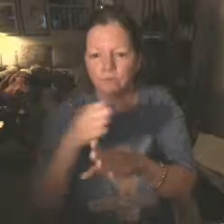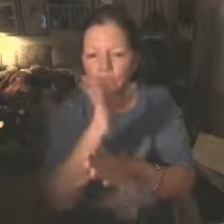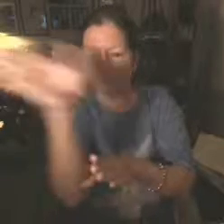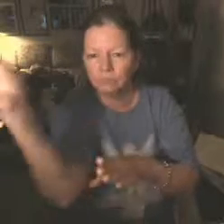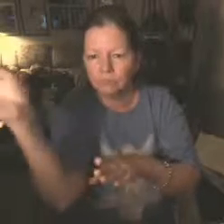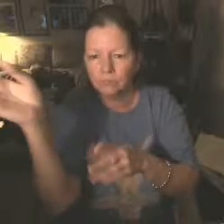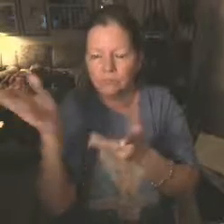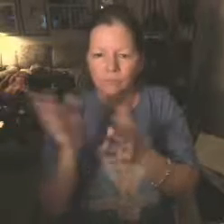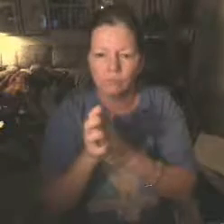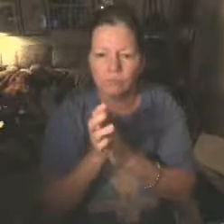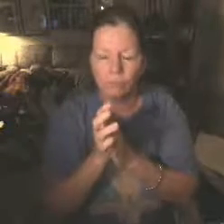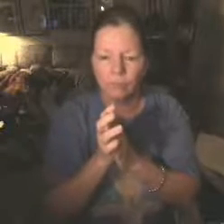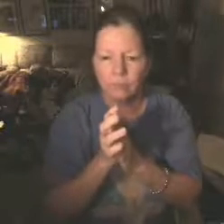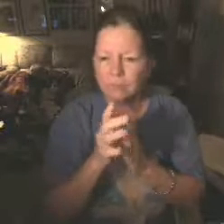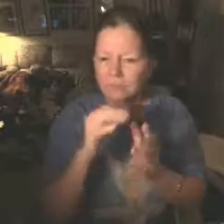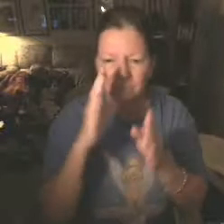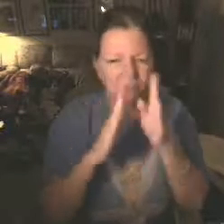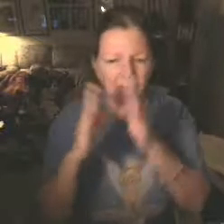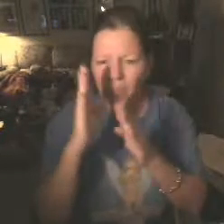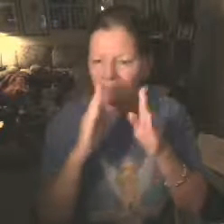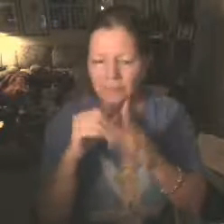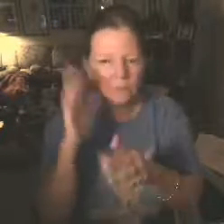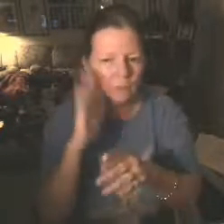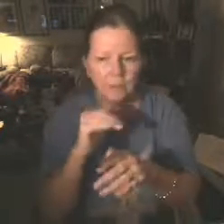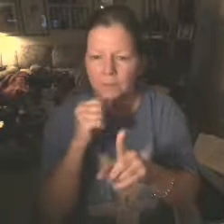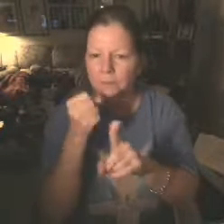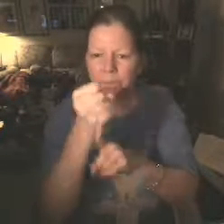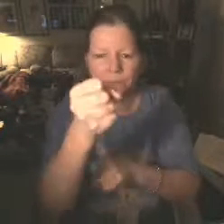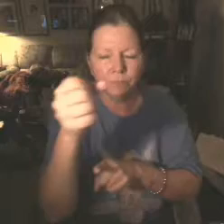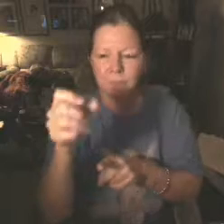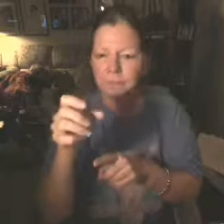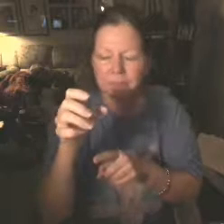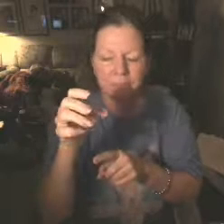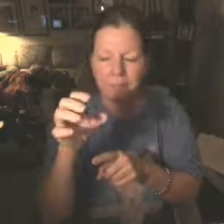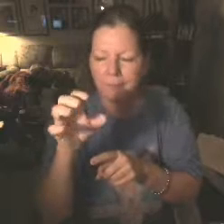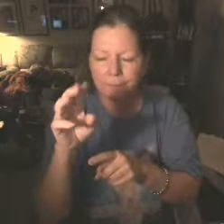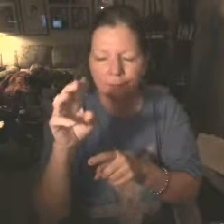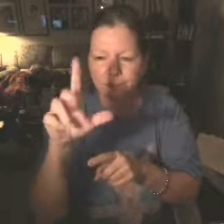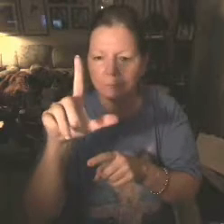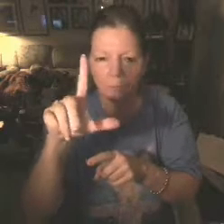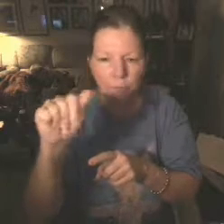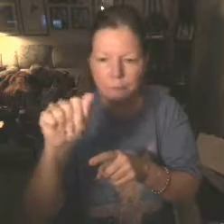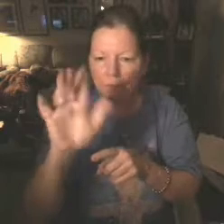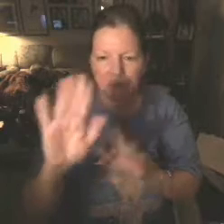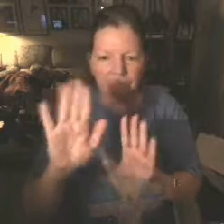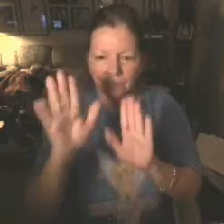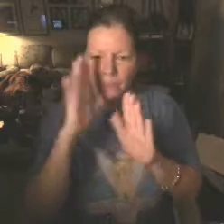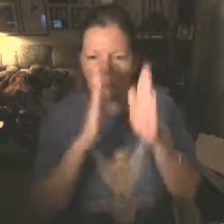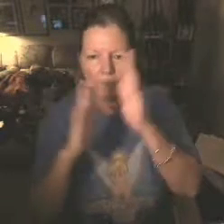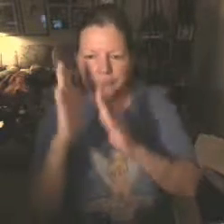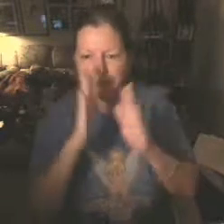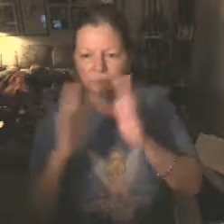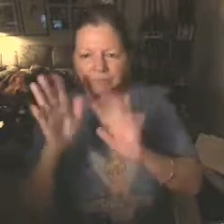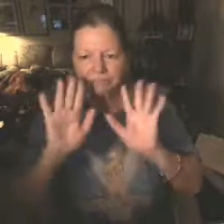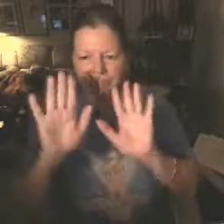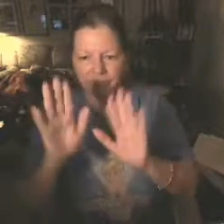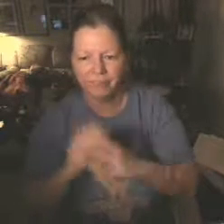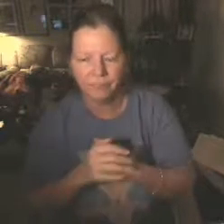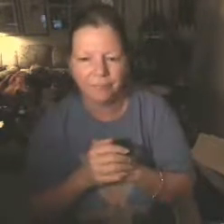not in a hospital, not hooked up to machines, not with people poking and prodding, but in a loving, caring environment at home